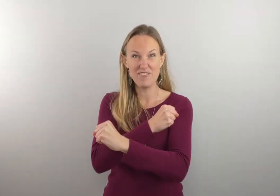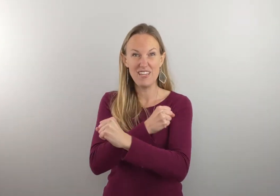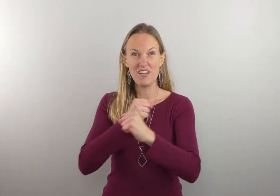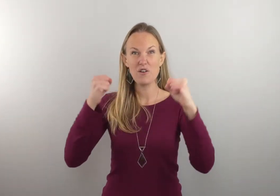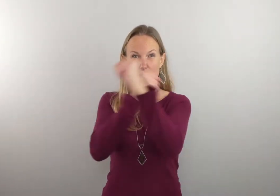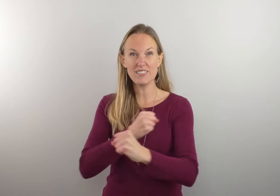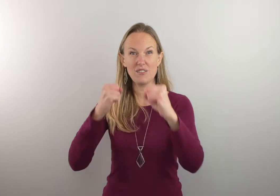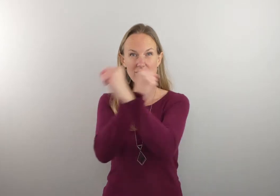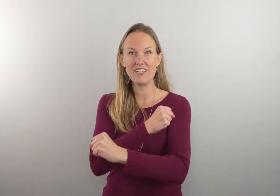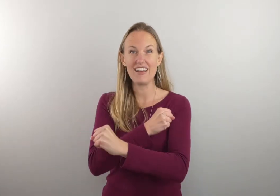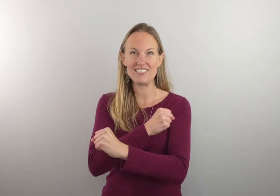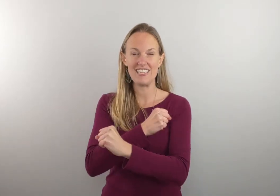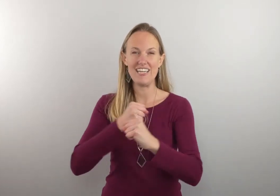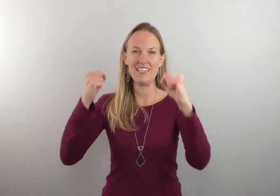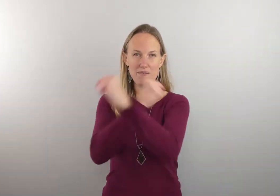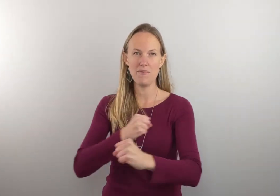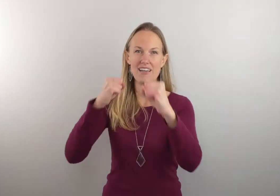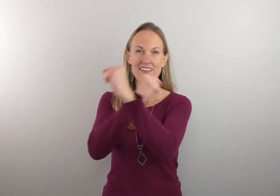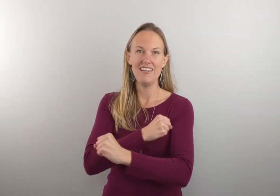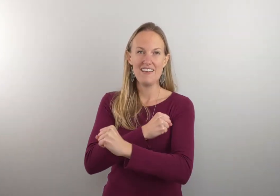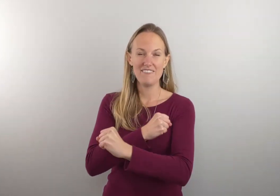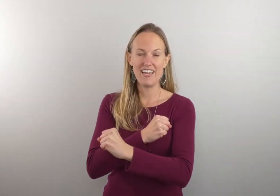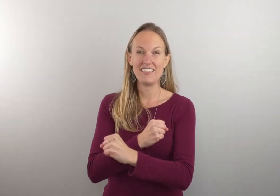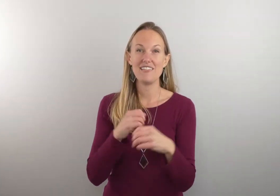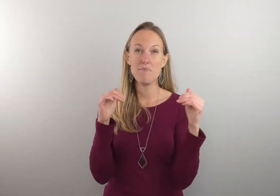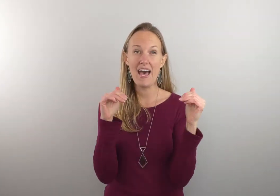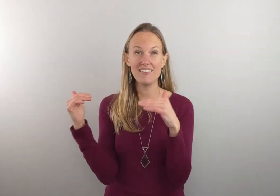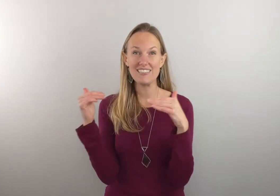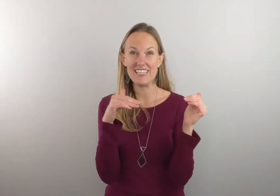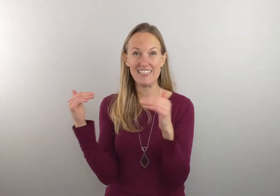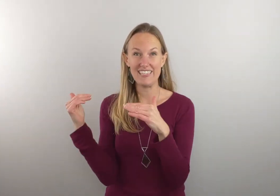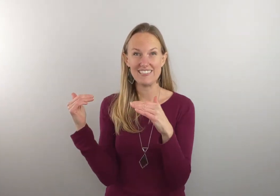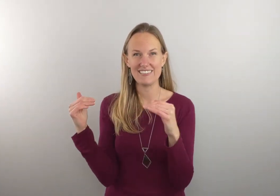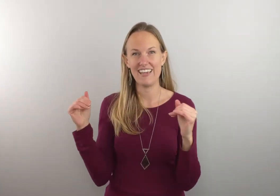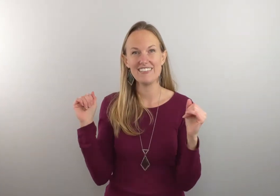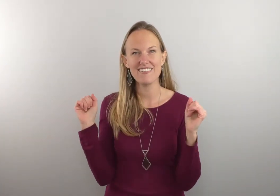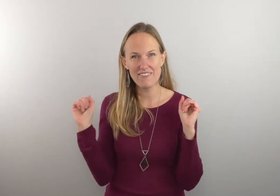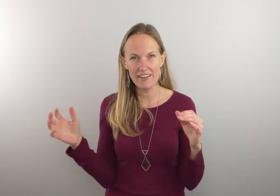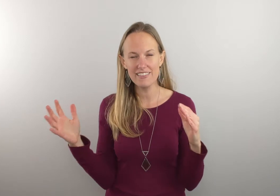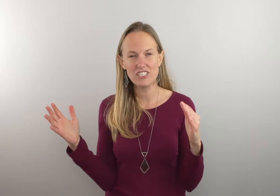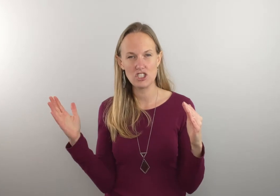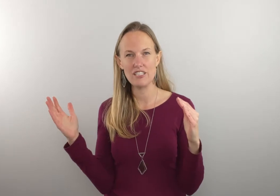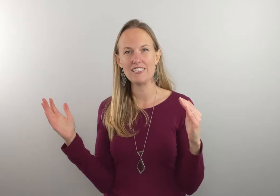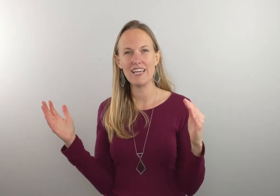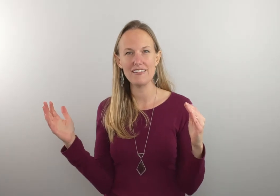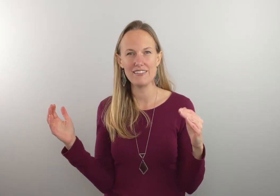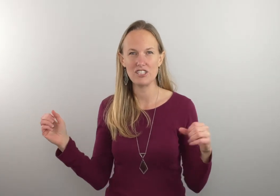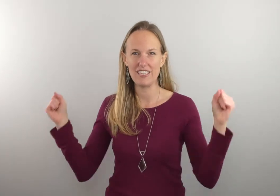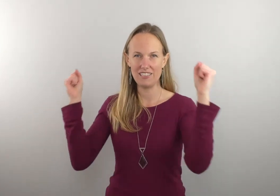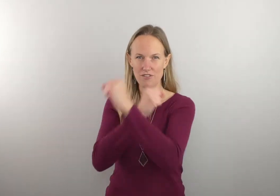cross over not actually hitting them but fight and battle is like this okay so I found this this line a little tricky to do